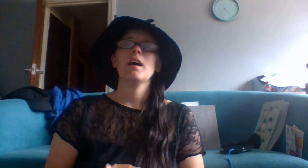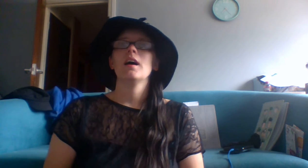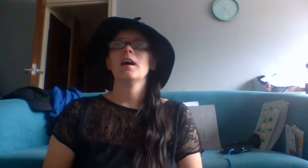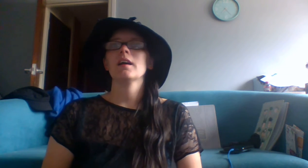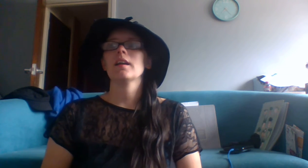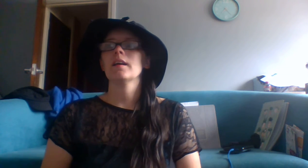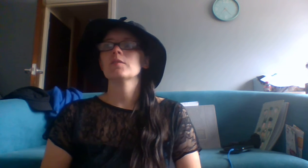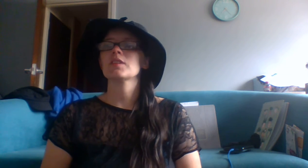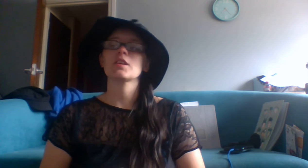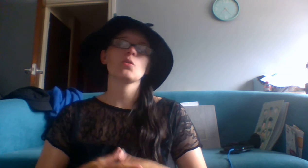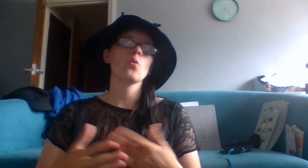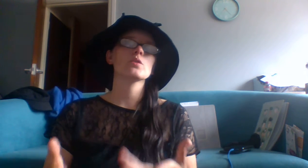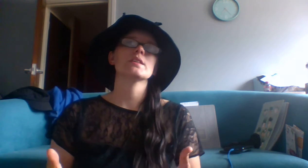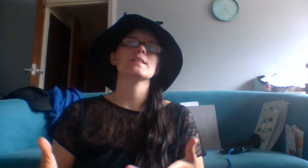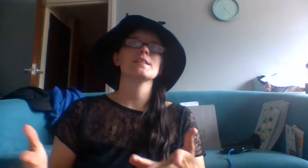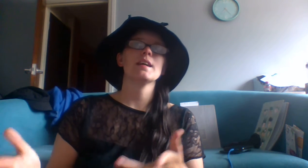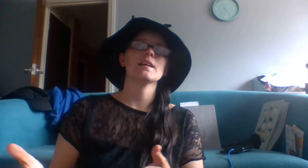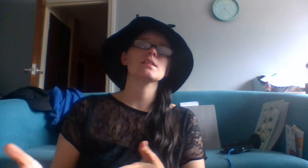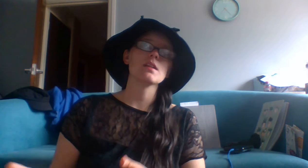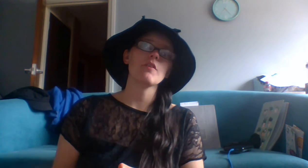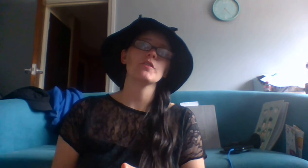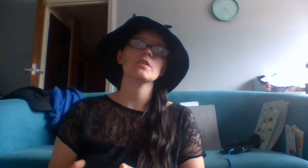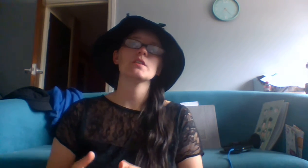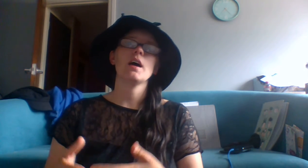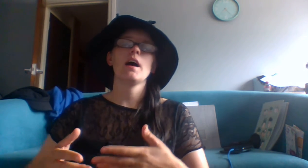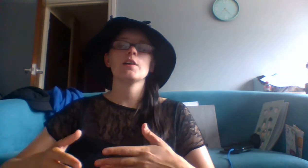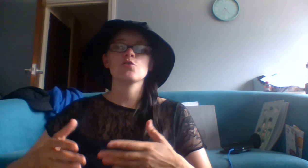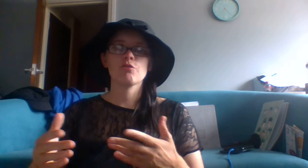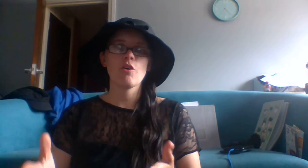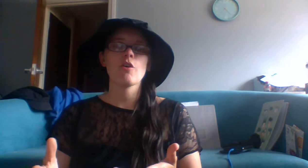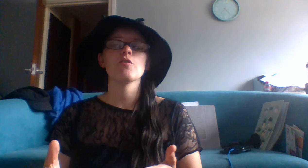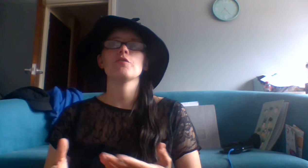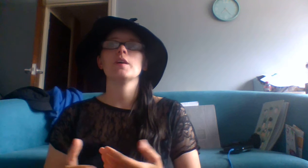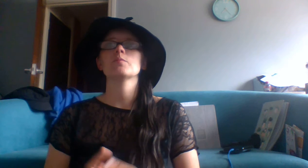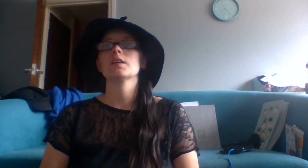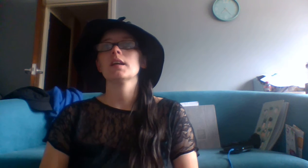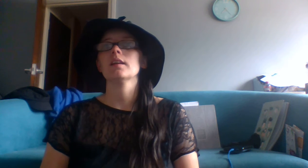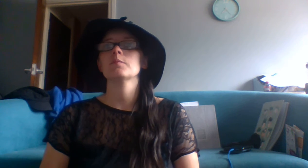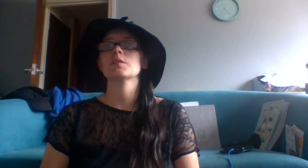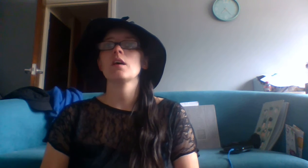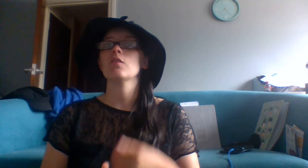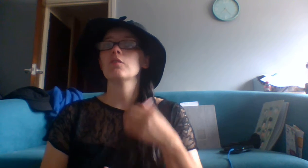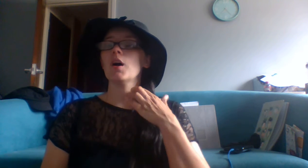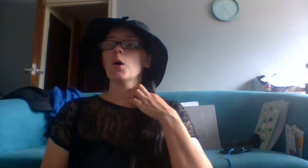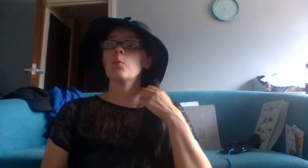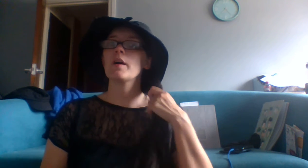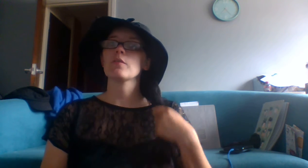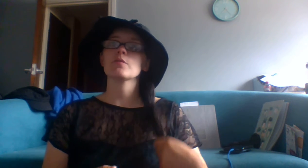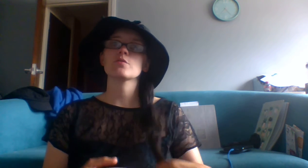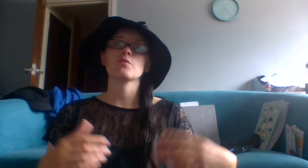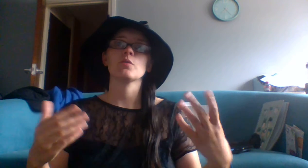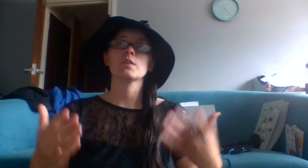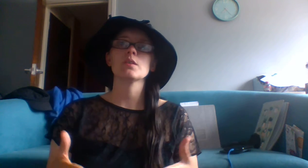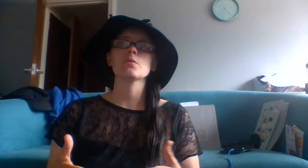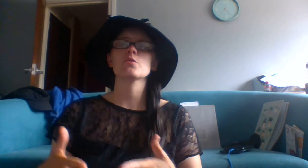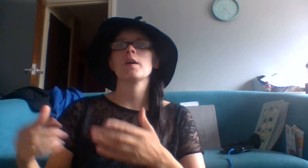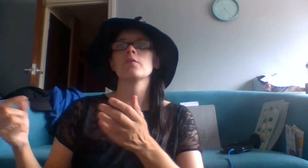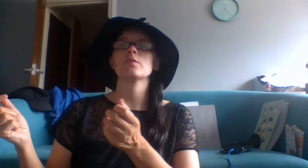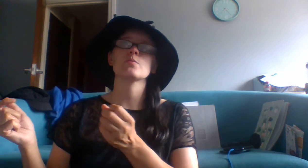And claimed that the hauntings he had suffered had drove him to kill himself. Whether it was through guilt, whether it